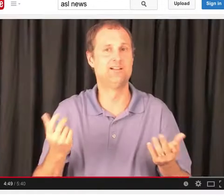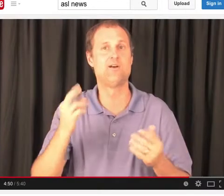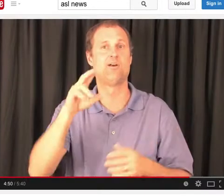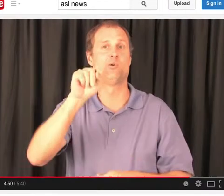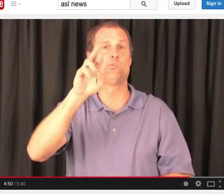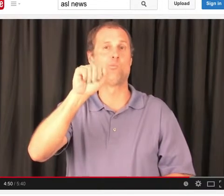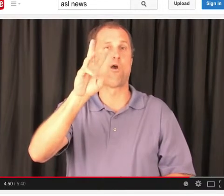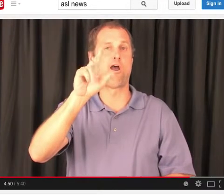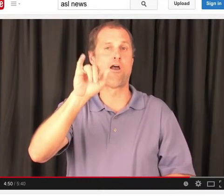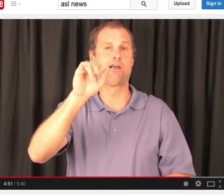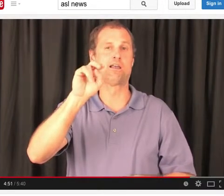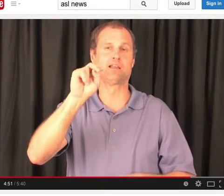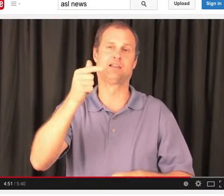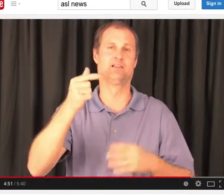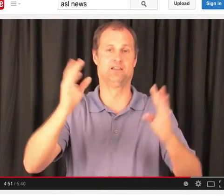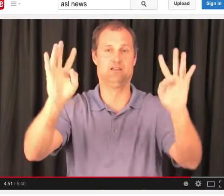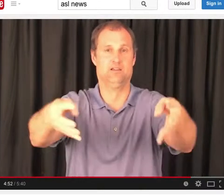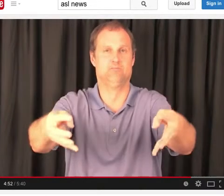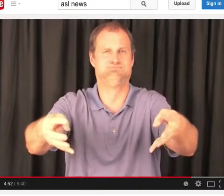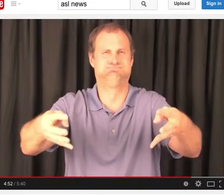fishing line and it drowns.